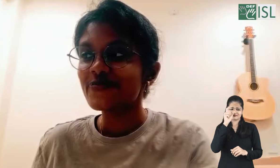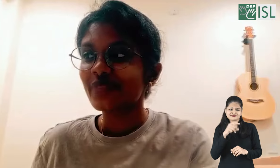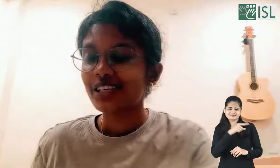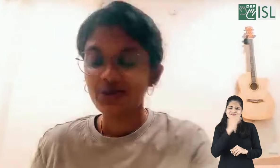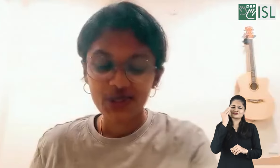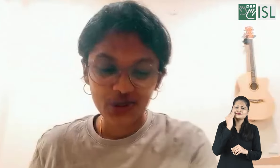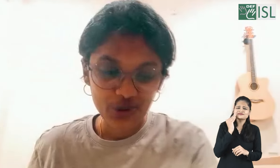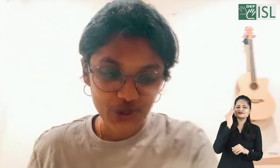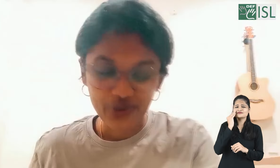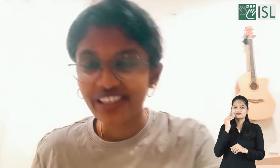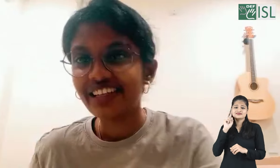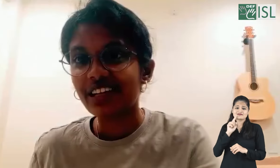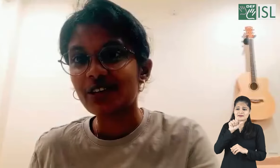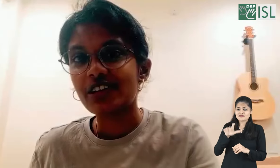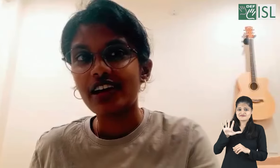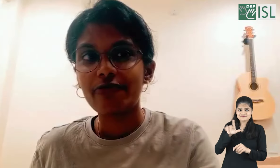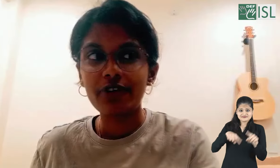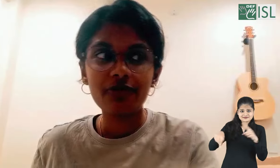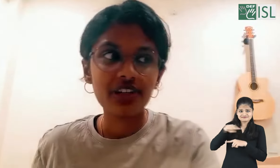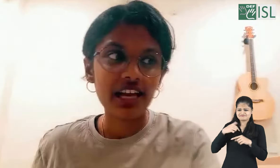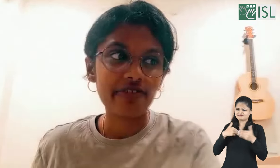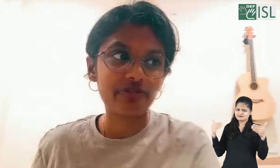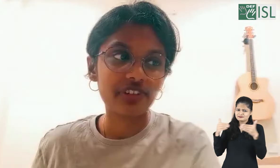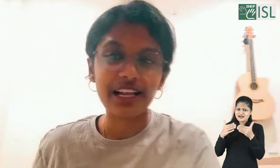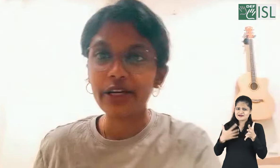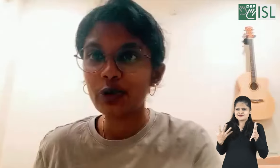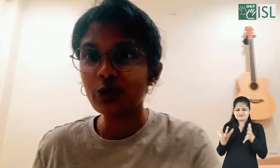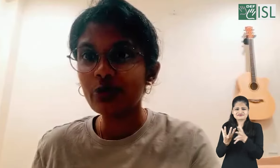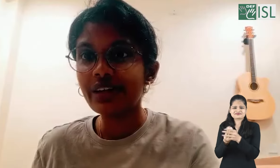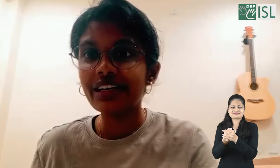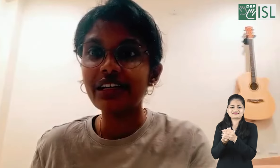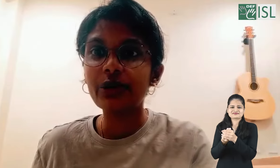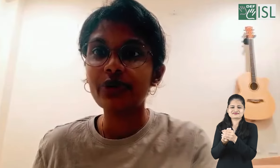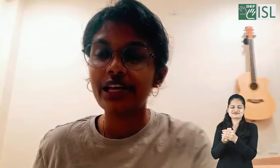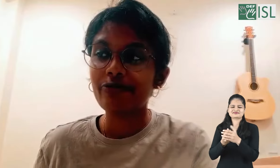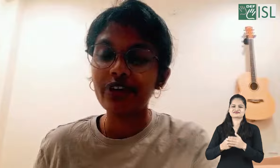She was so sweet and everyone have tried to mingle with everyone.